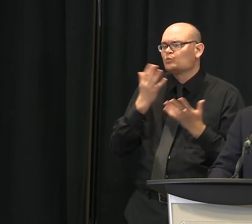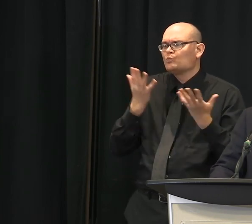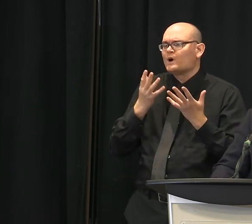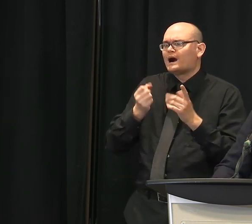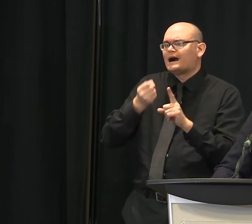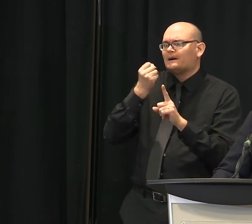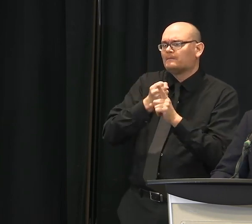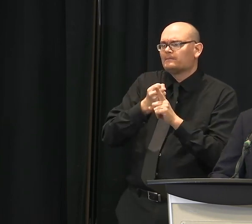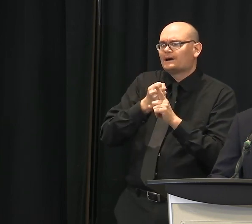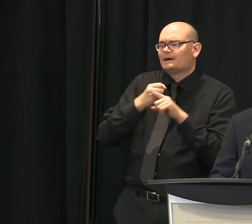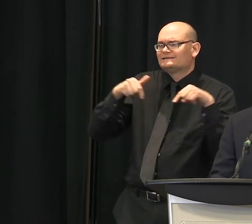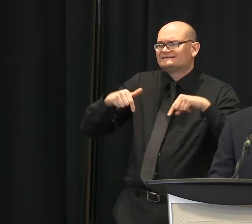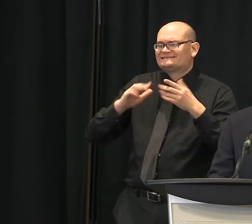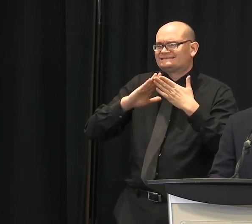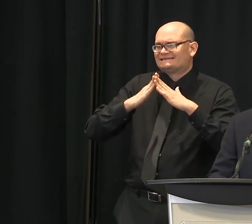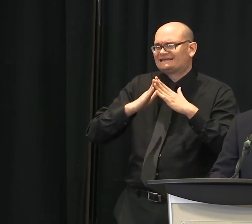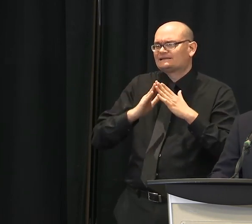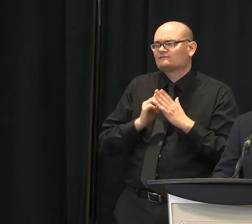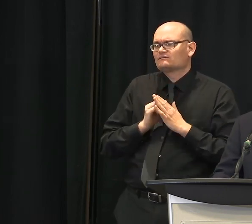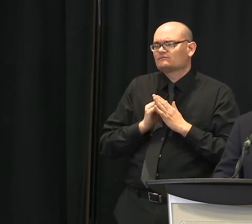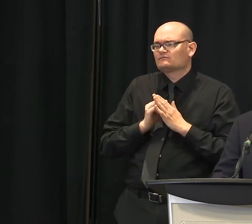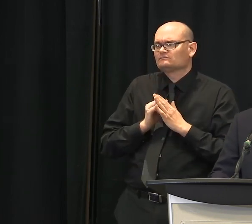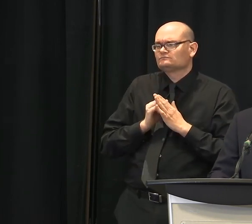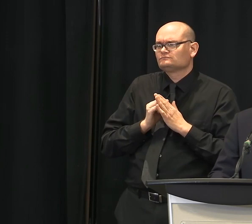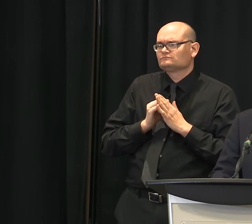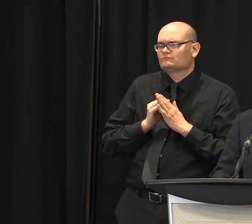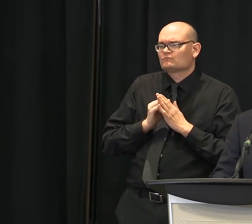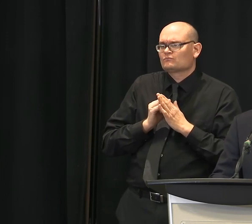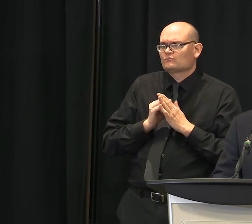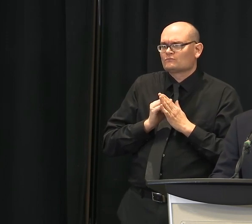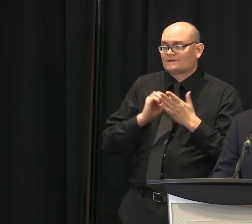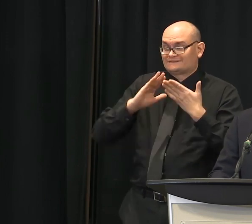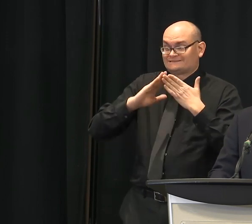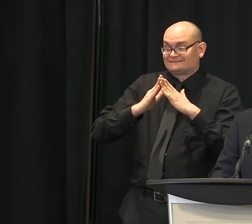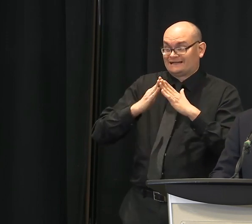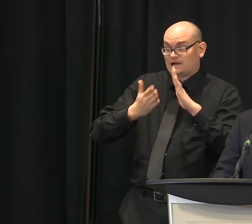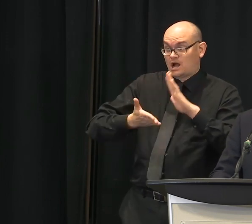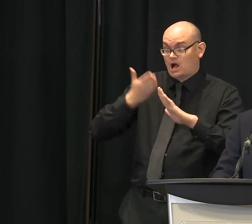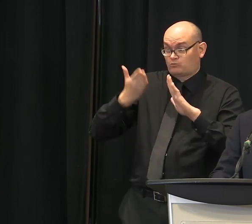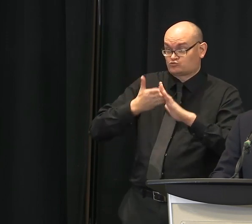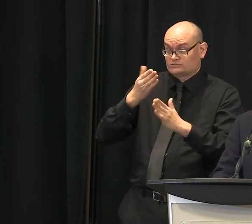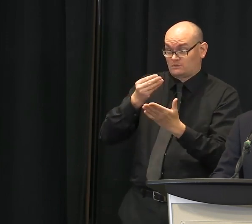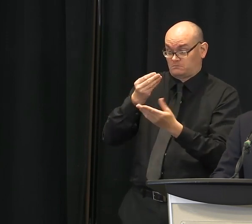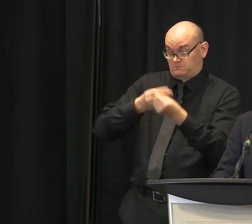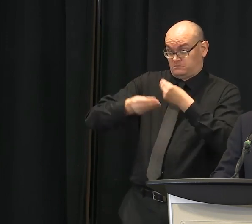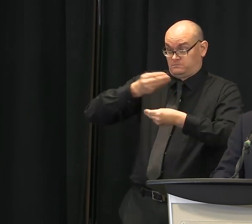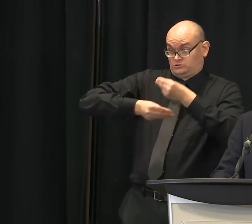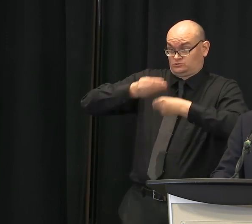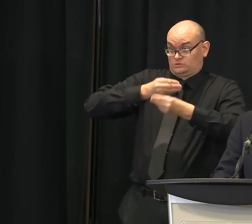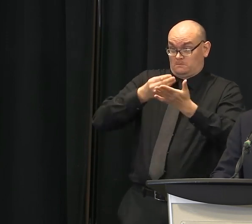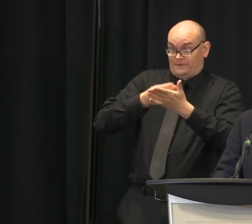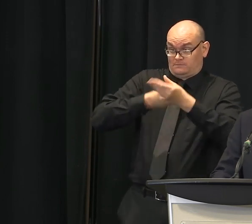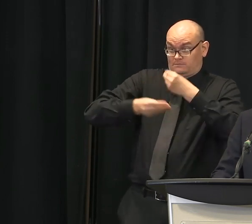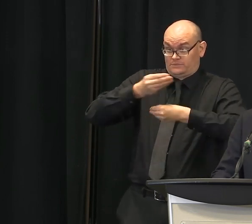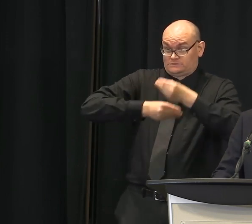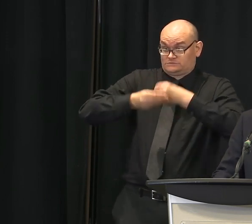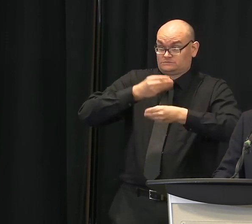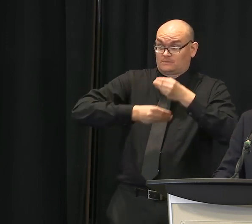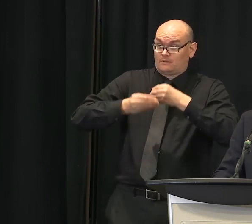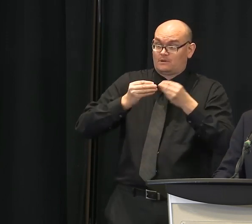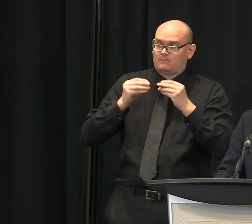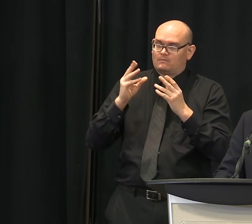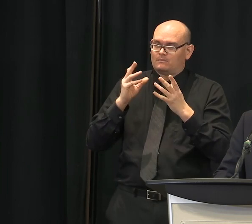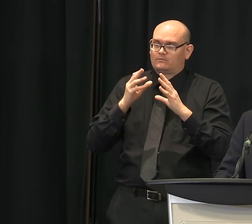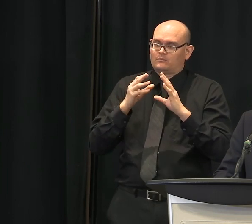year. Yeah, on the operating budget of the city, we're in, especially if I've had some experience now in the last couple weeks